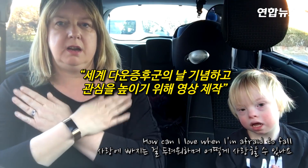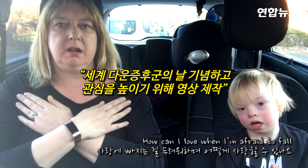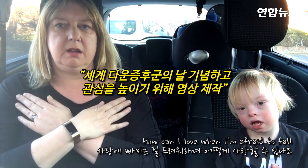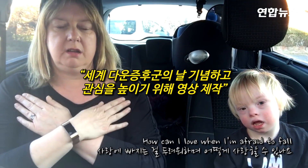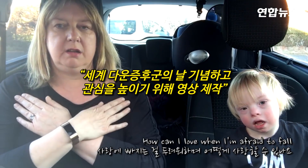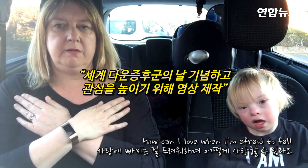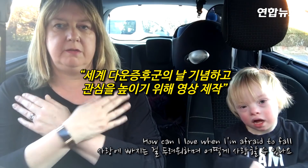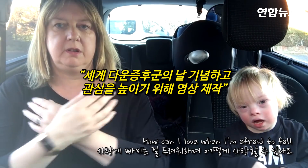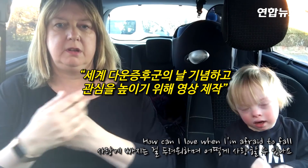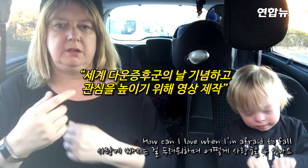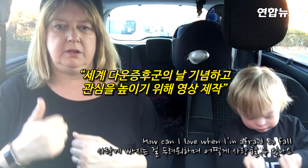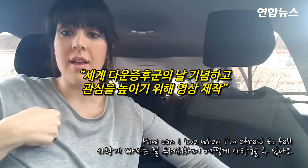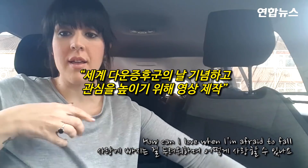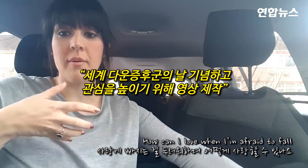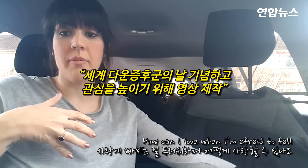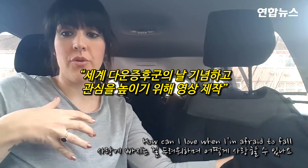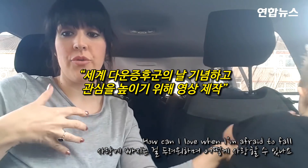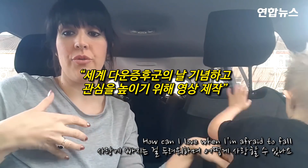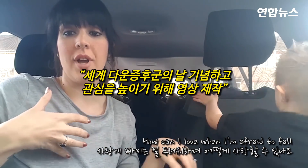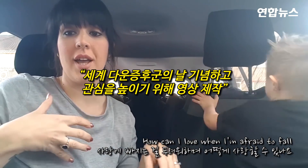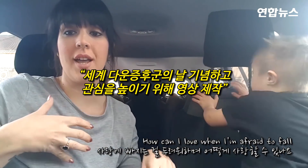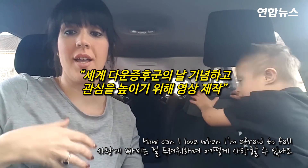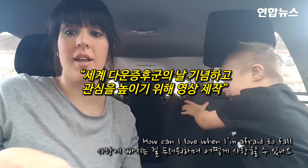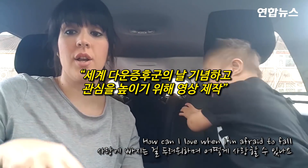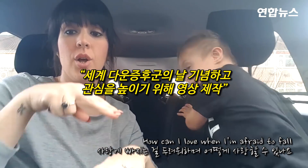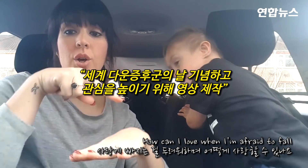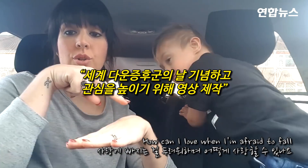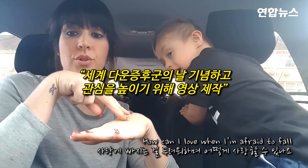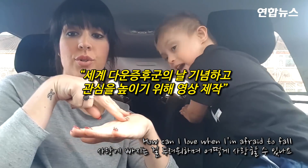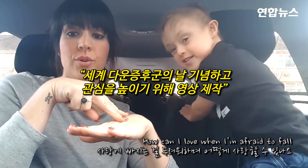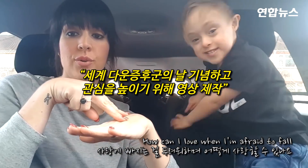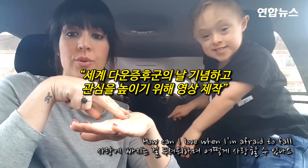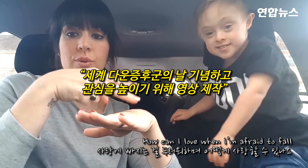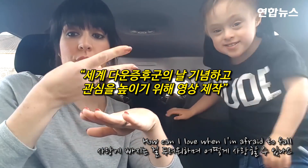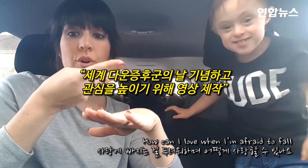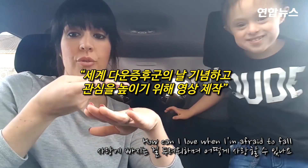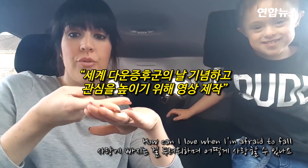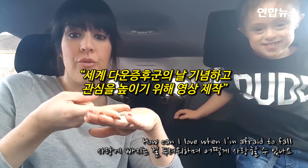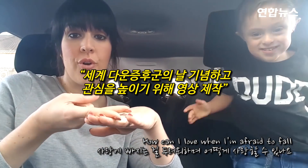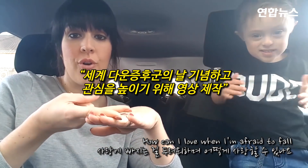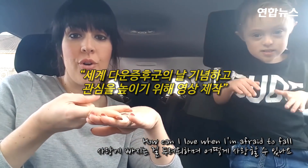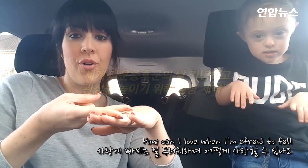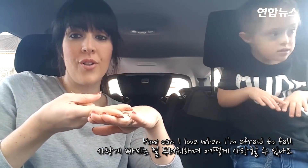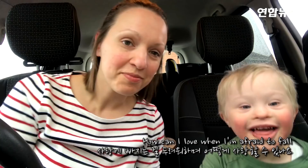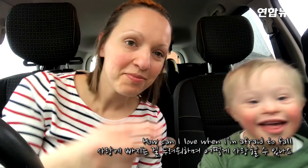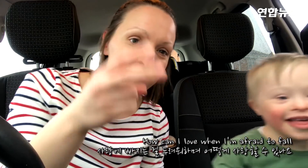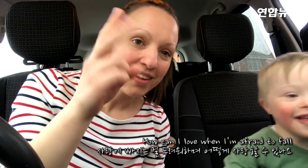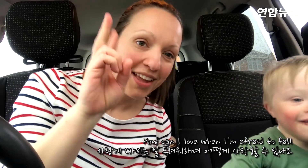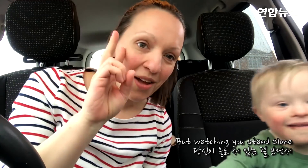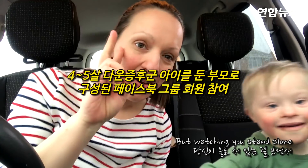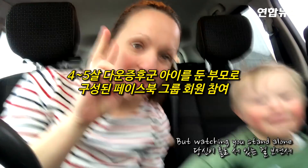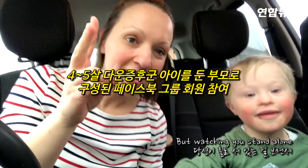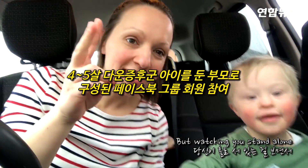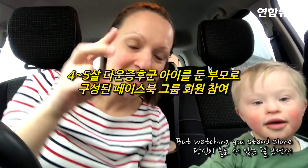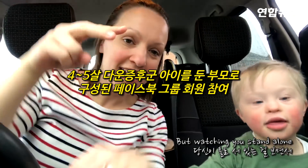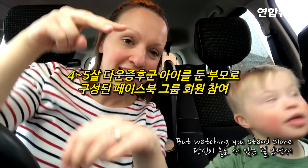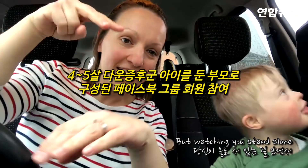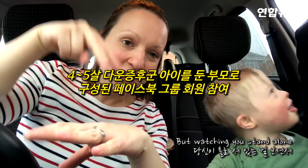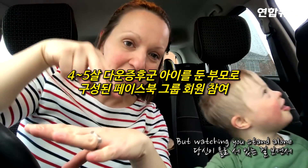love When I'm afraid to fall Watching you